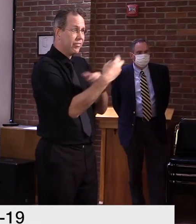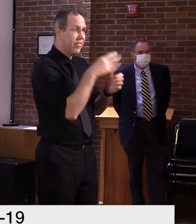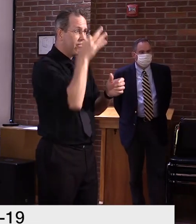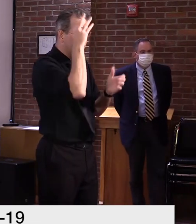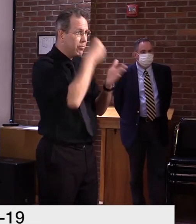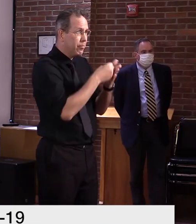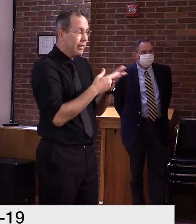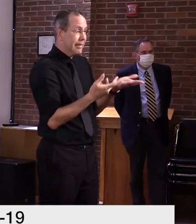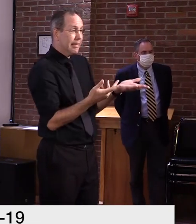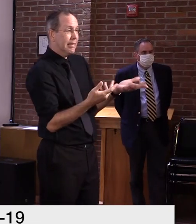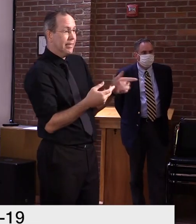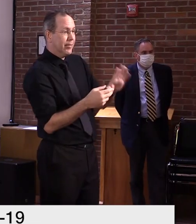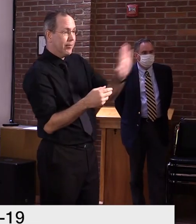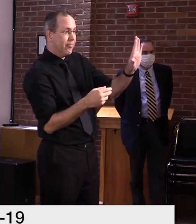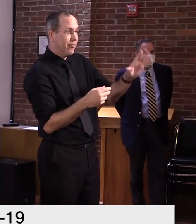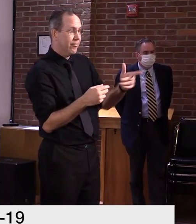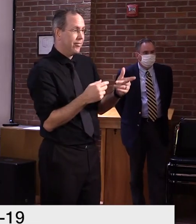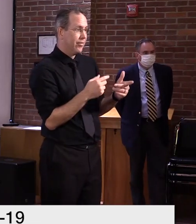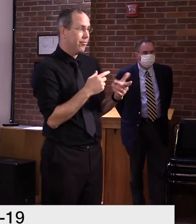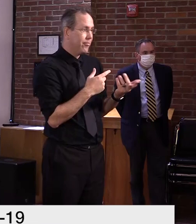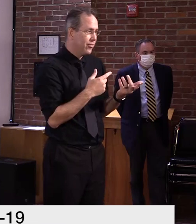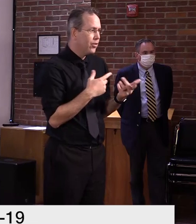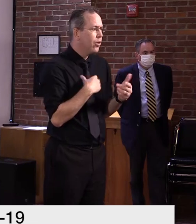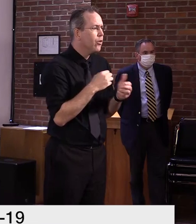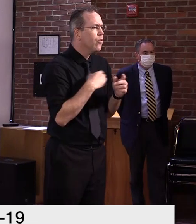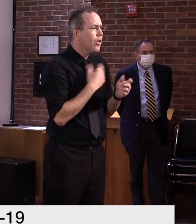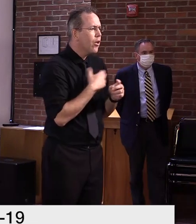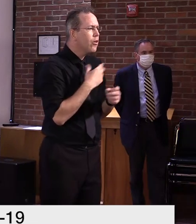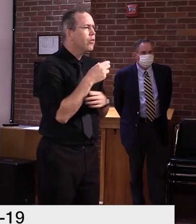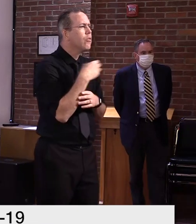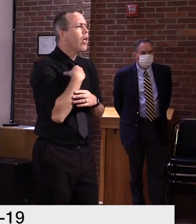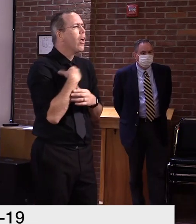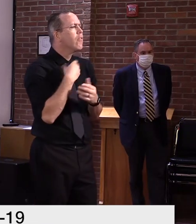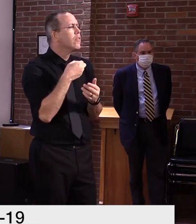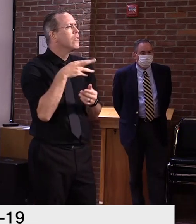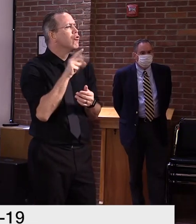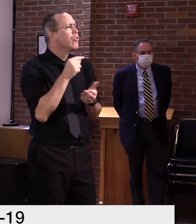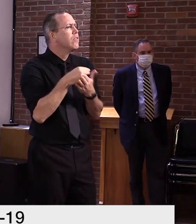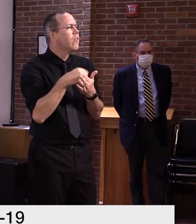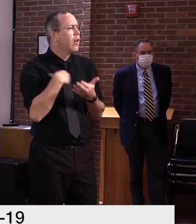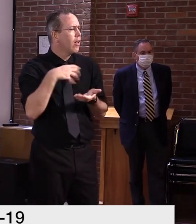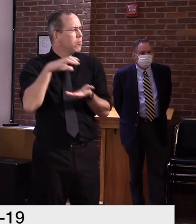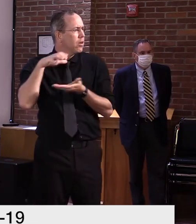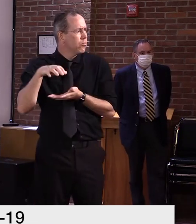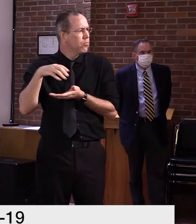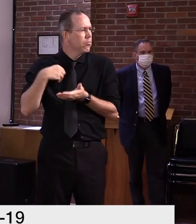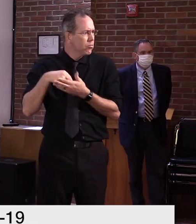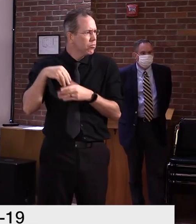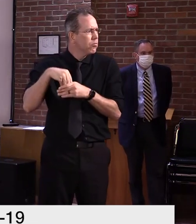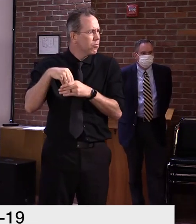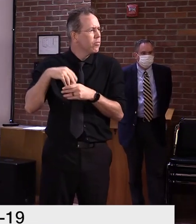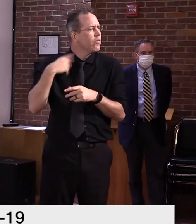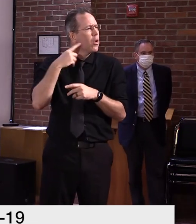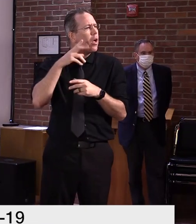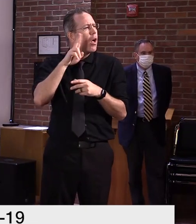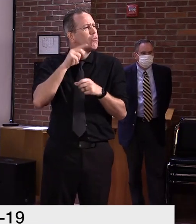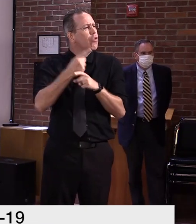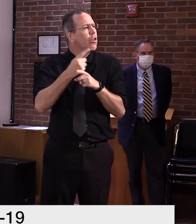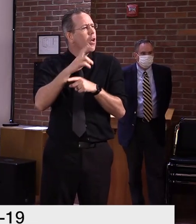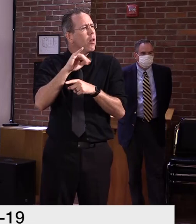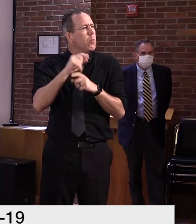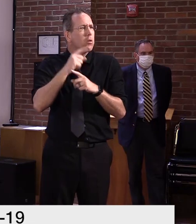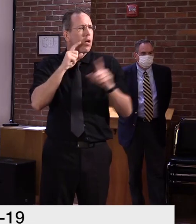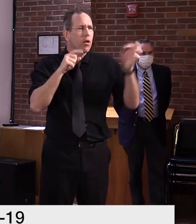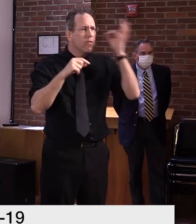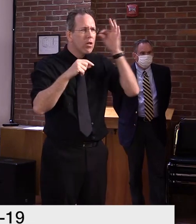trust fund money, uh, that came through traditional UI, but we'll know more in, in probably the next, um, two to three weeks when we can actually,